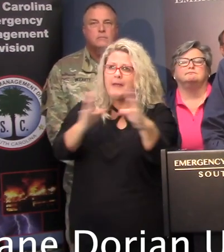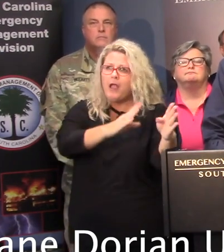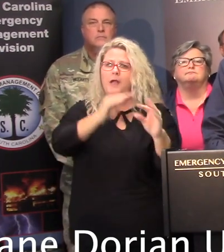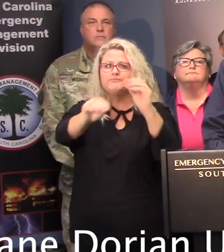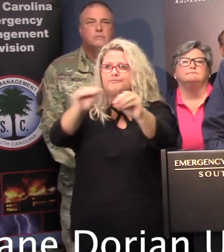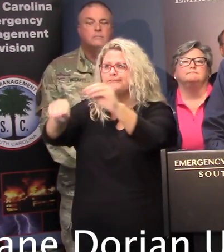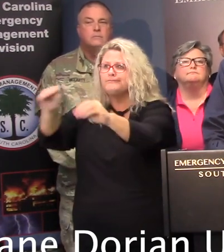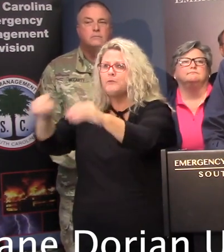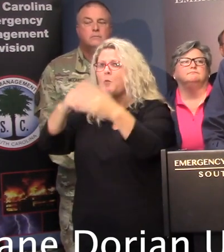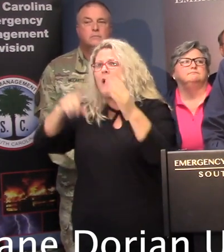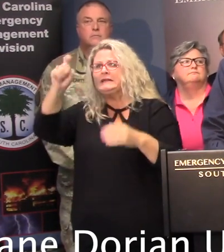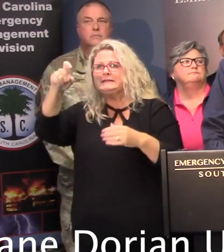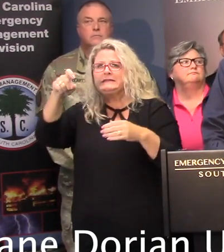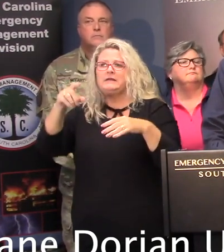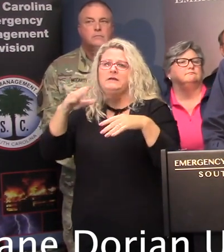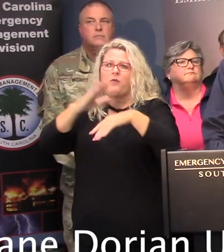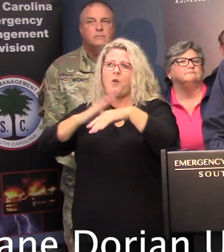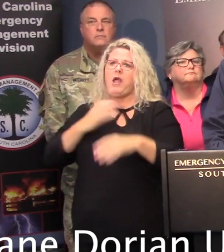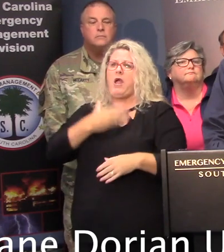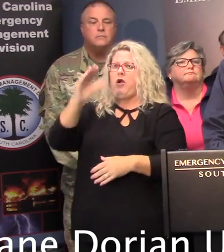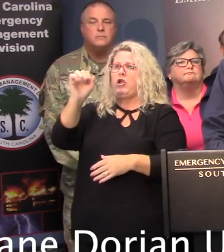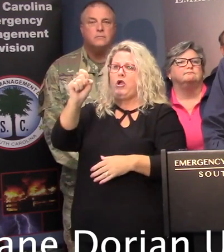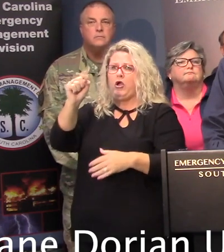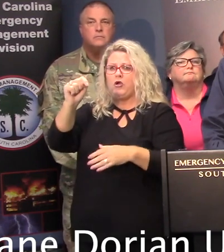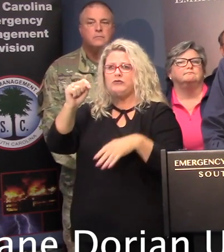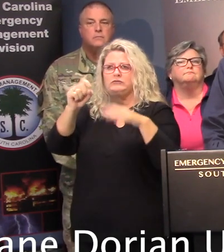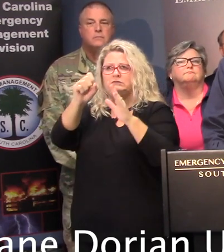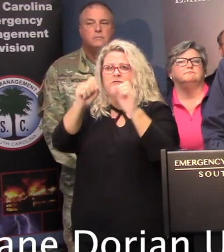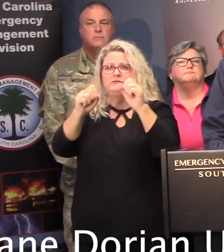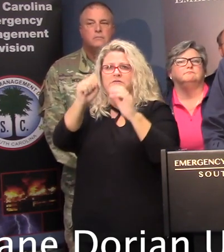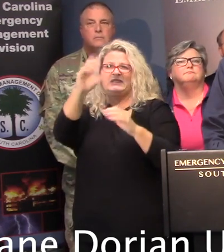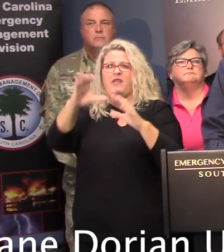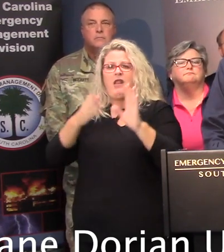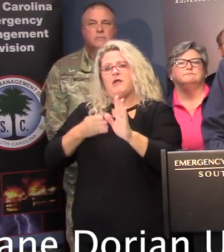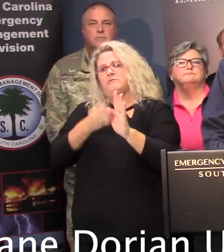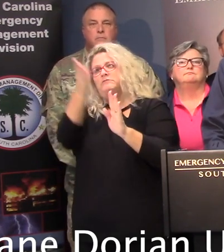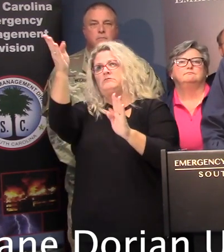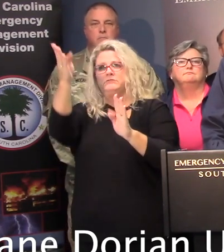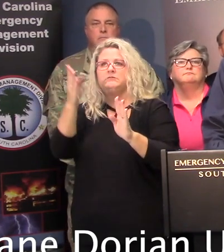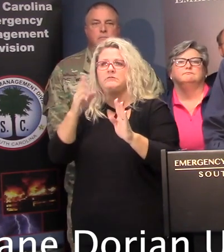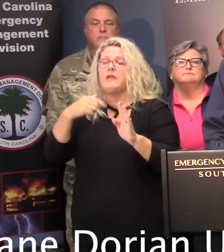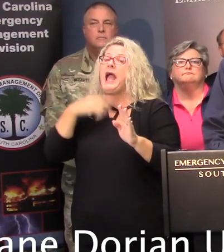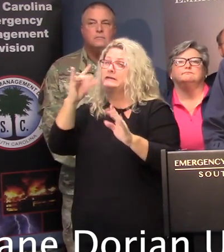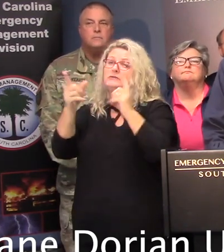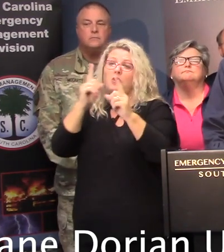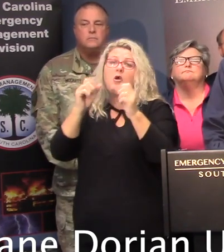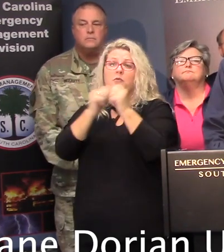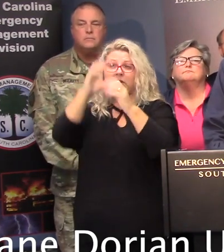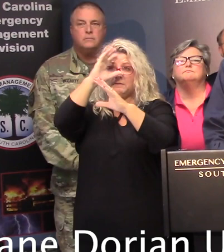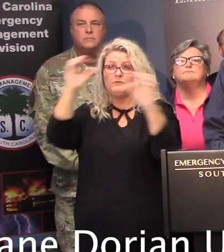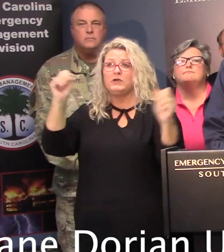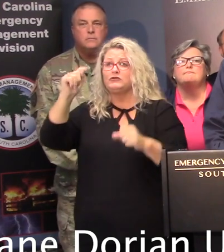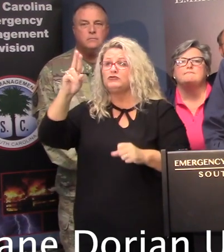preparation of the hurricane. Also, I spoke with President Trump by video conference today just a few minutes ago along